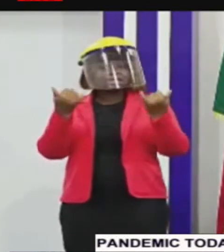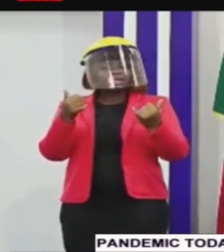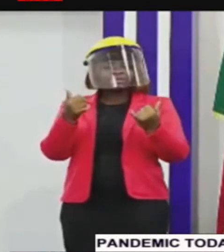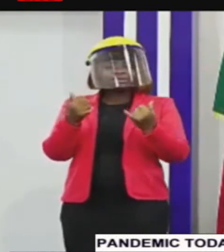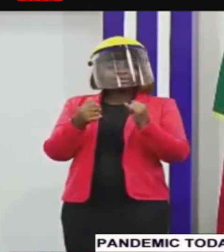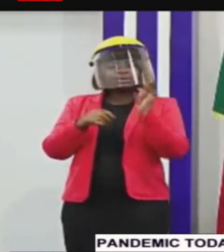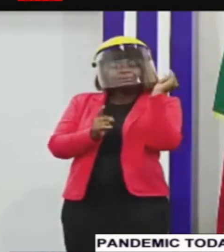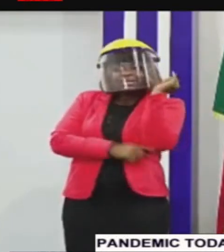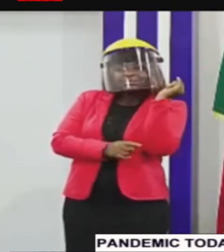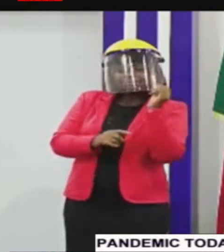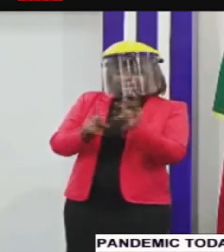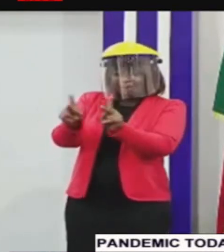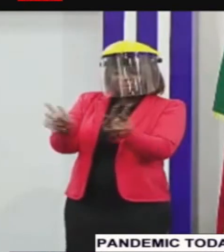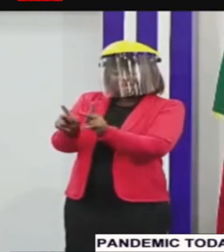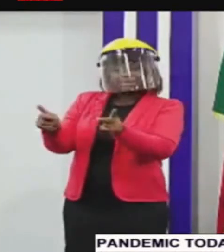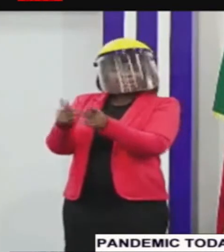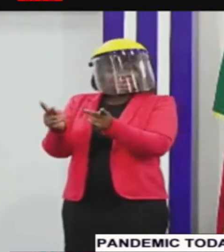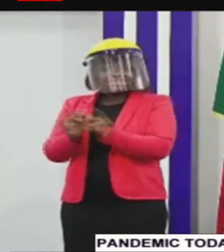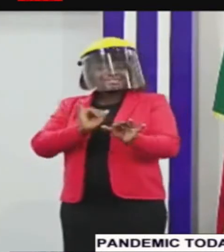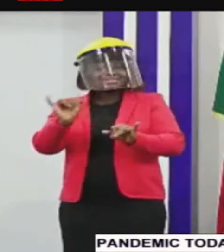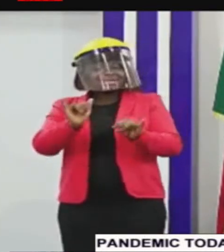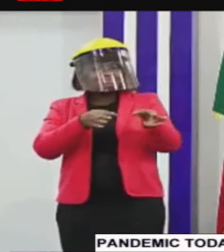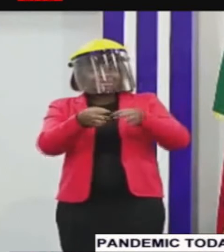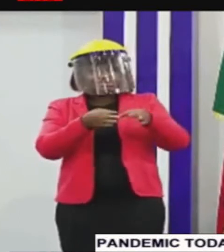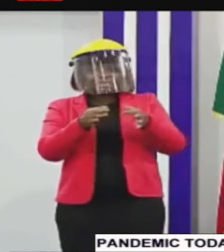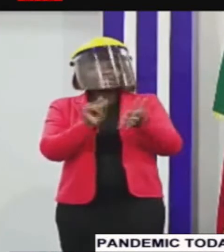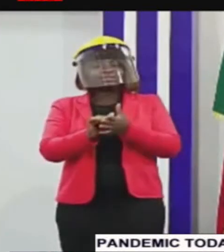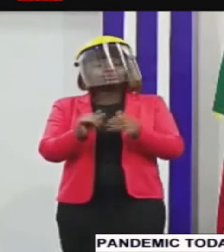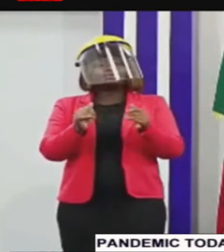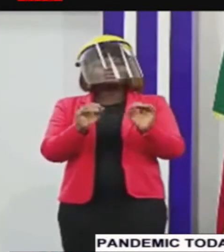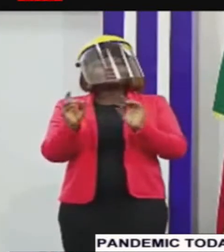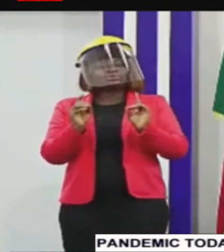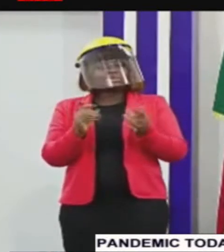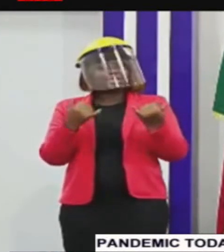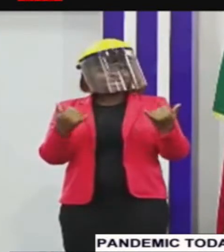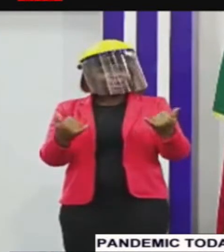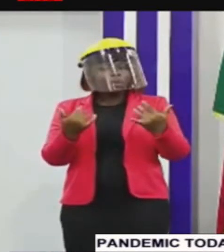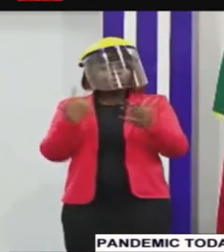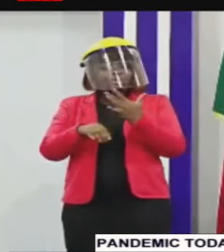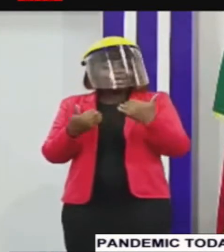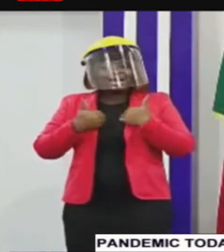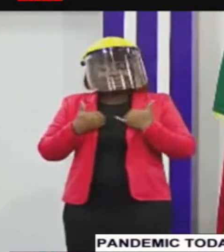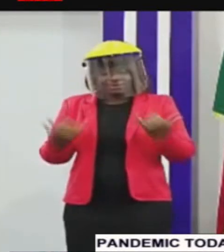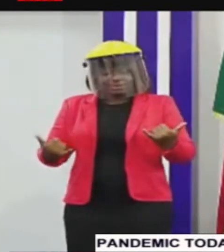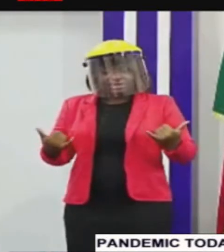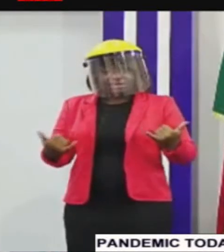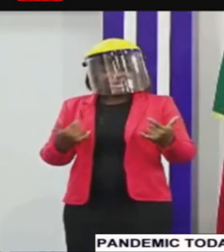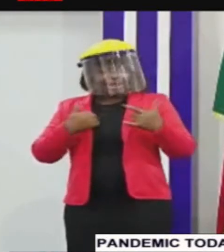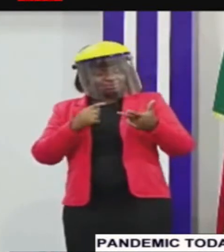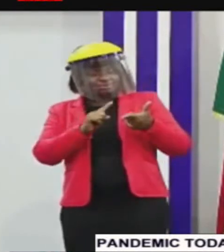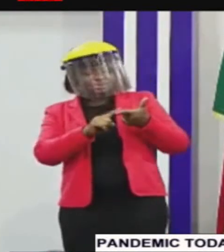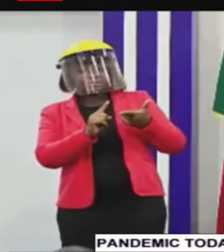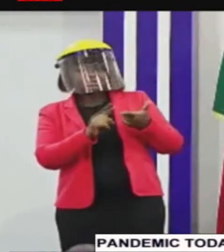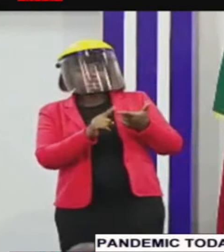already defines public place and so it's the same definition that was being applied what is coming up is that there's a the second part